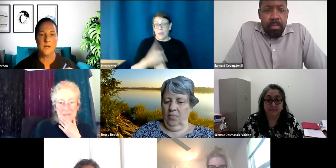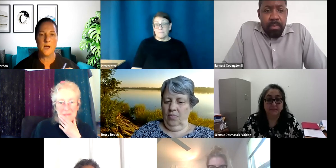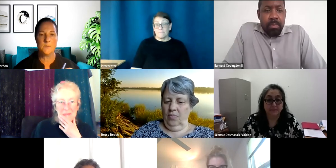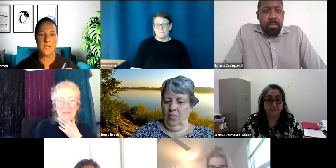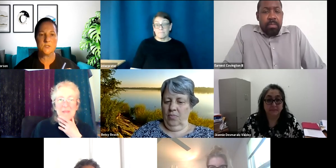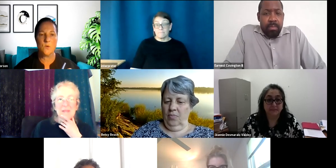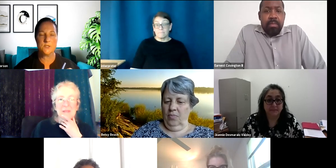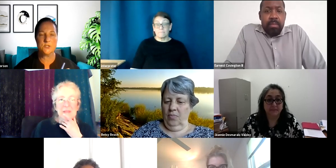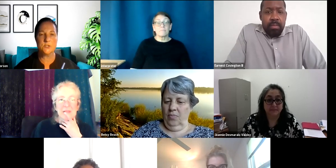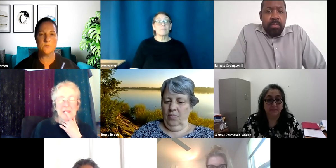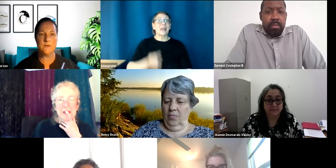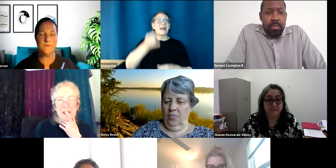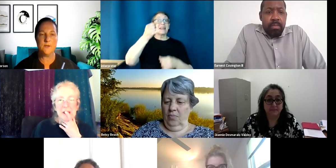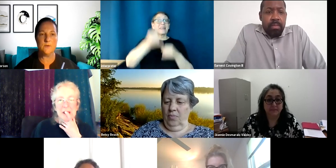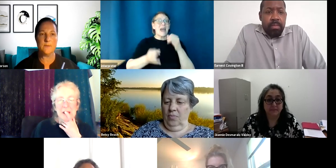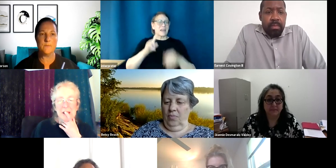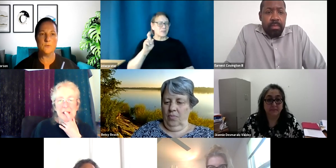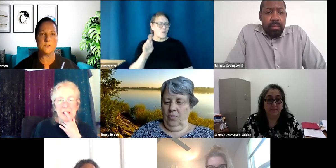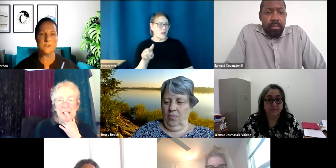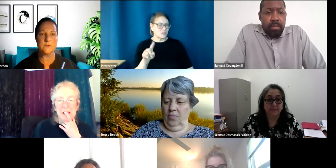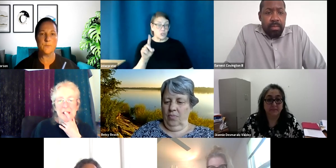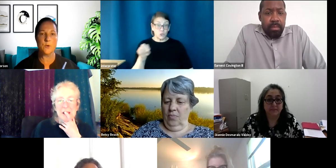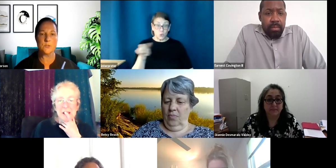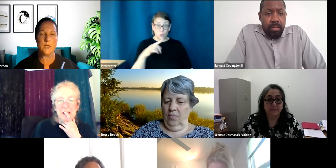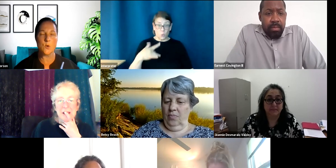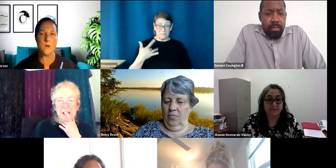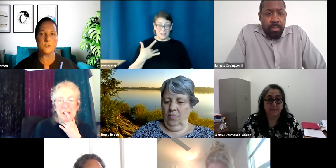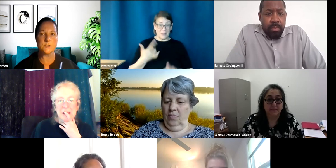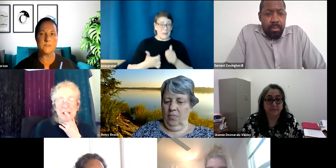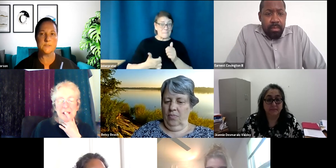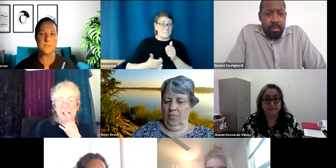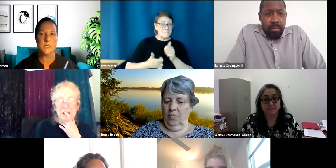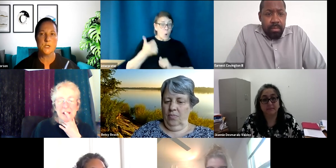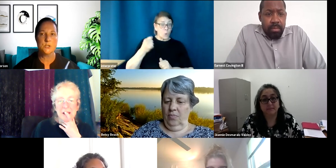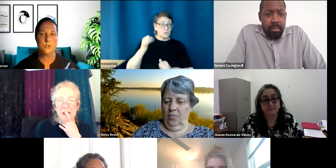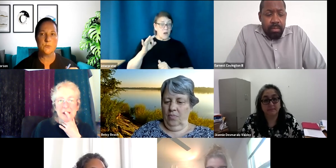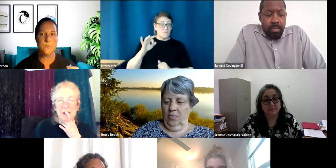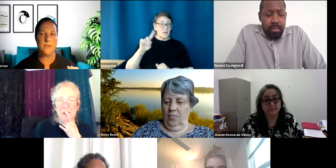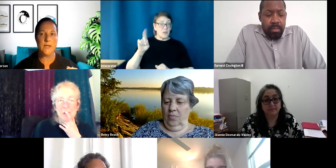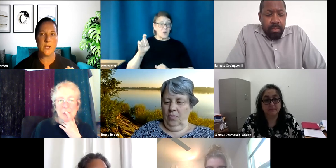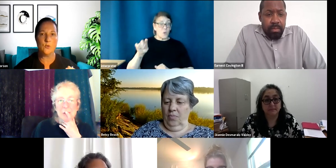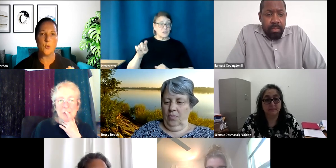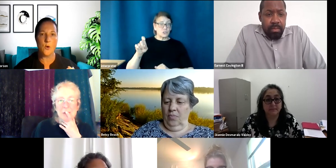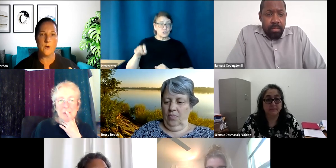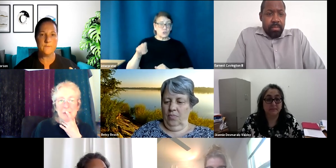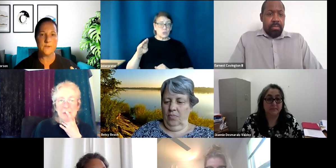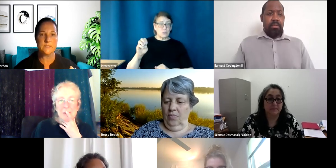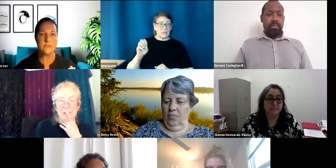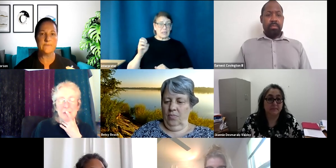Um, last question. Do we feel that most of the pert like questions should be held off until